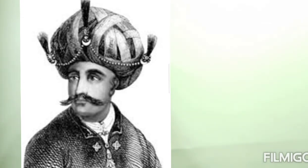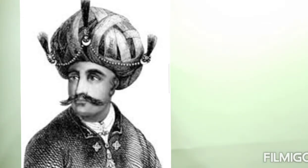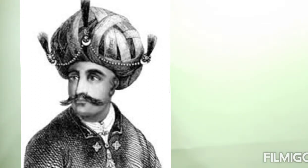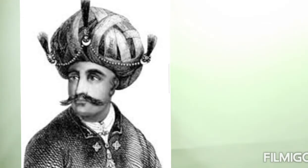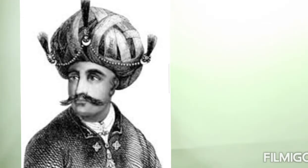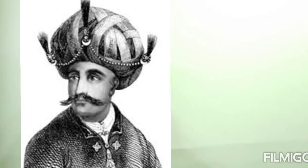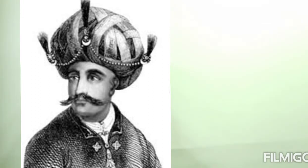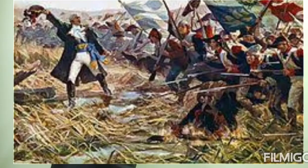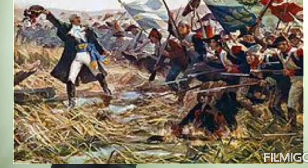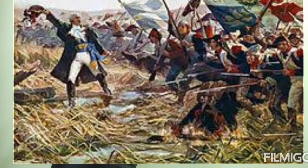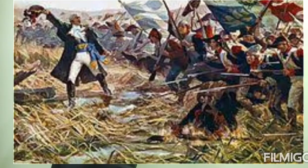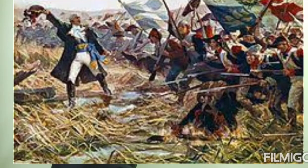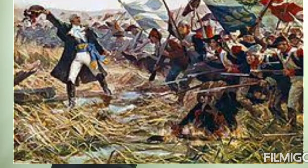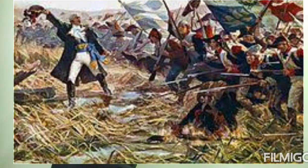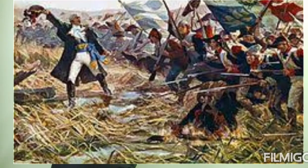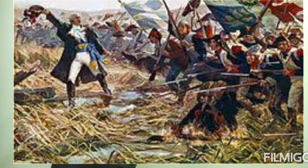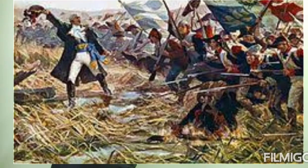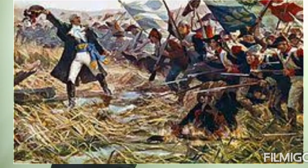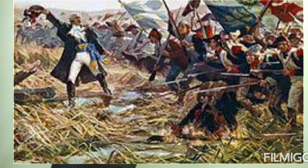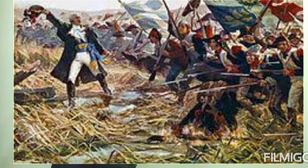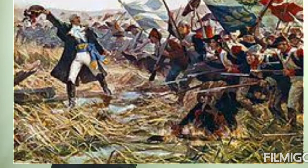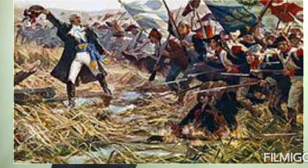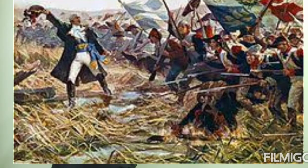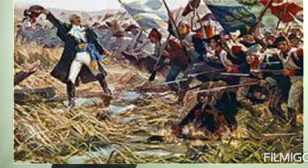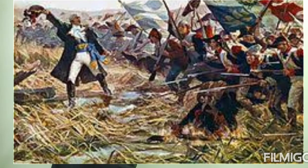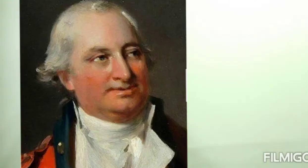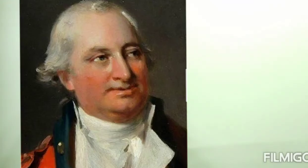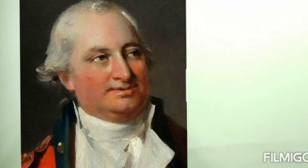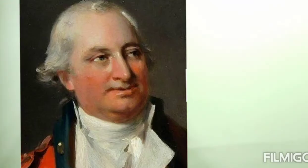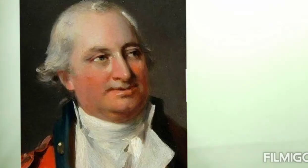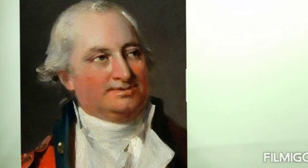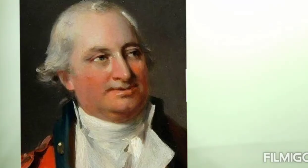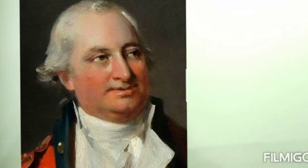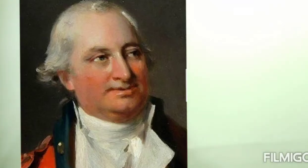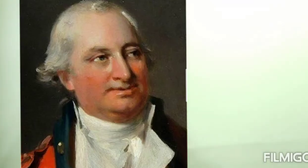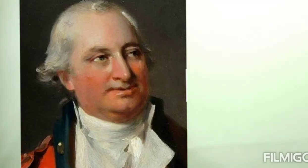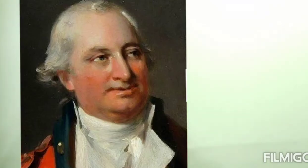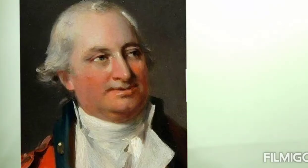So, India Company won at that time. Then, Convales